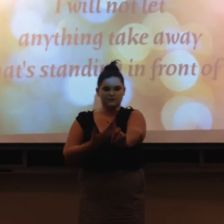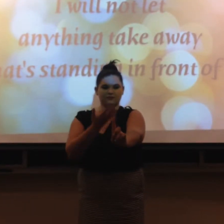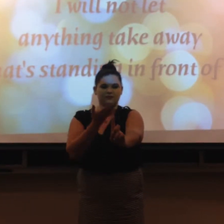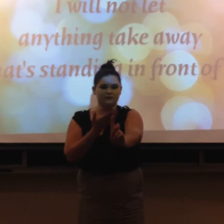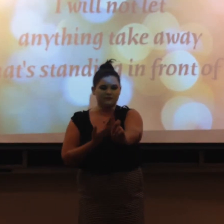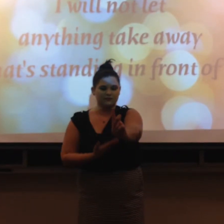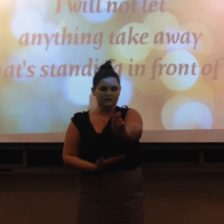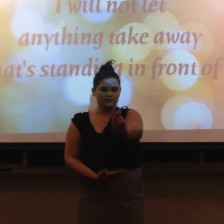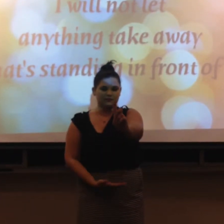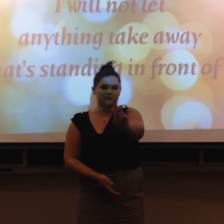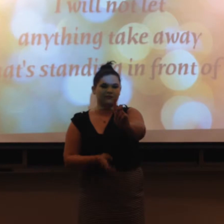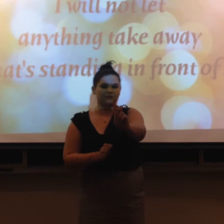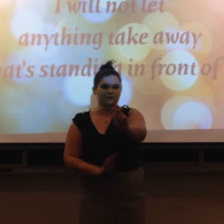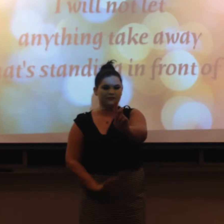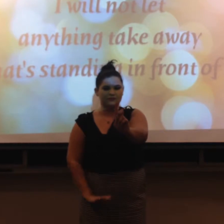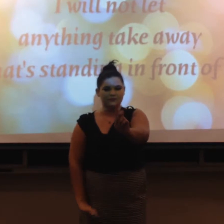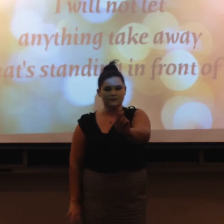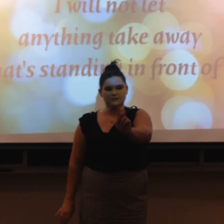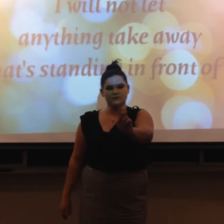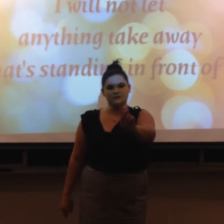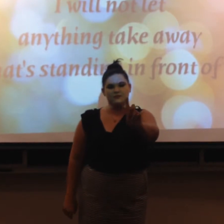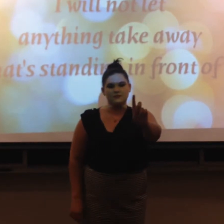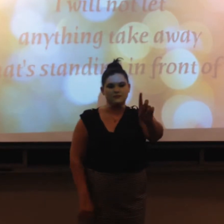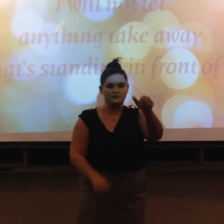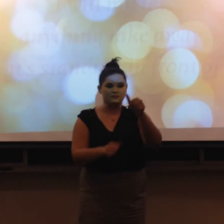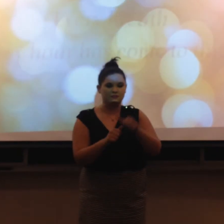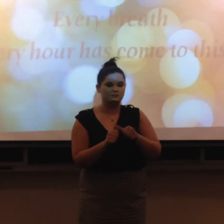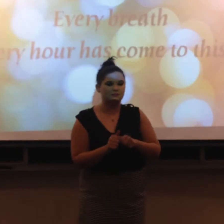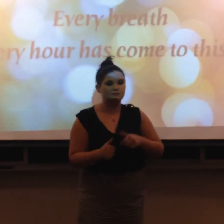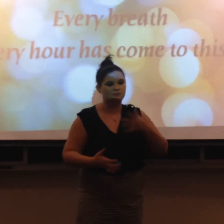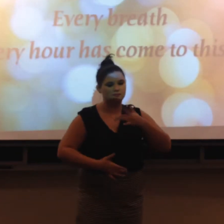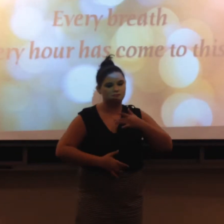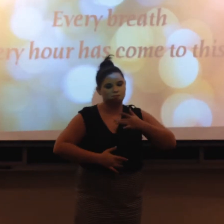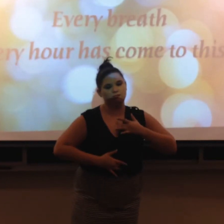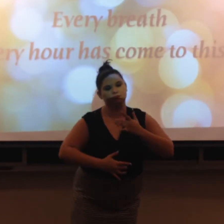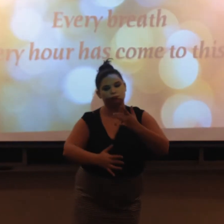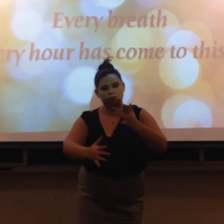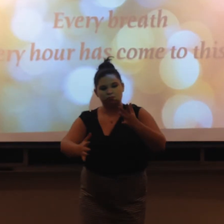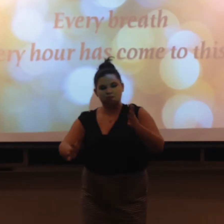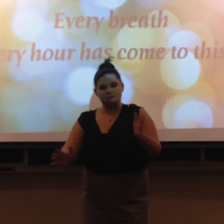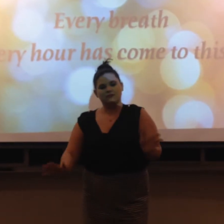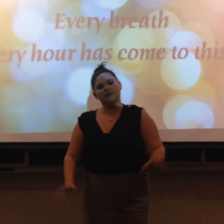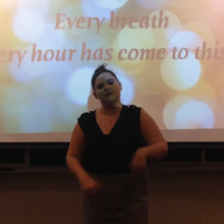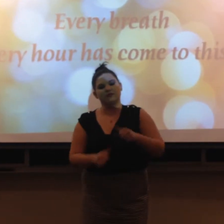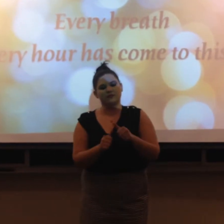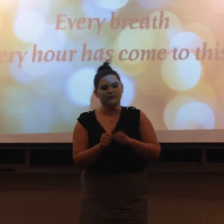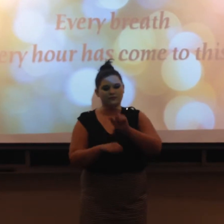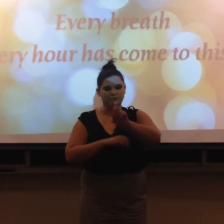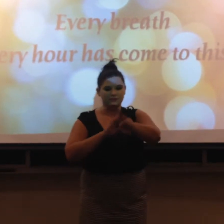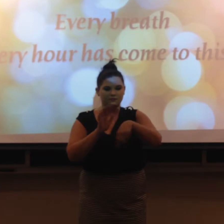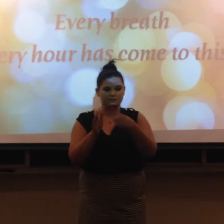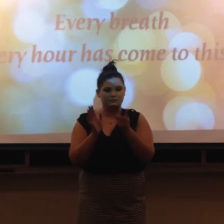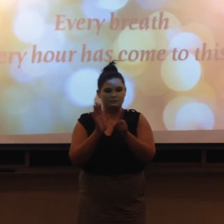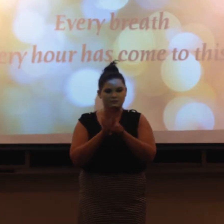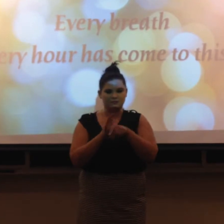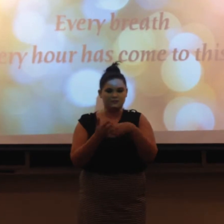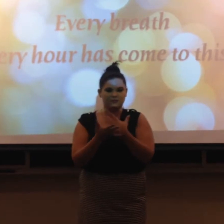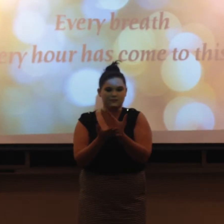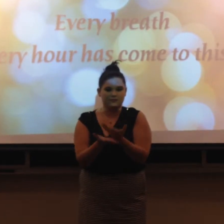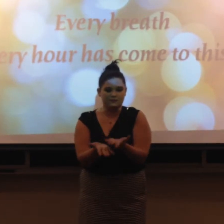of me Every breath, every hour